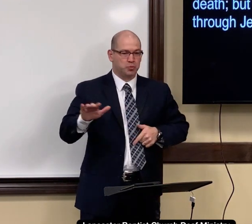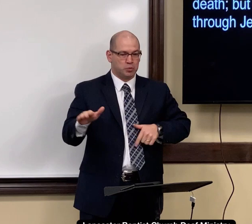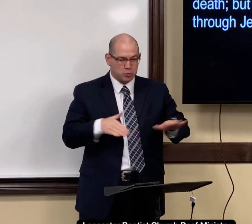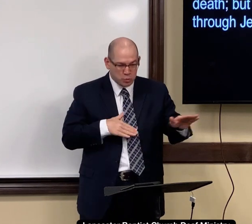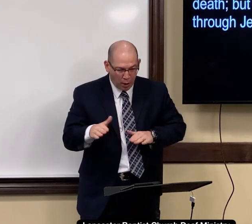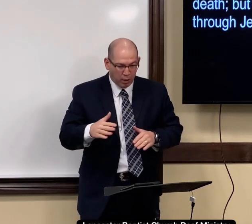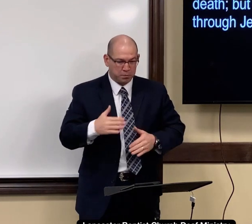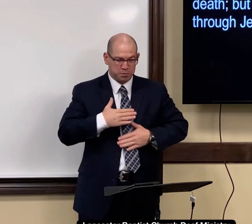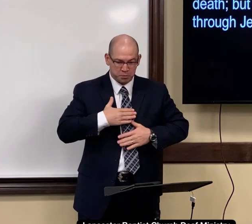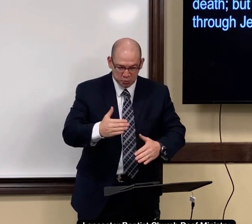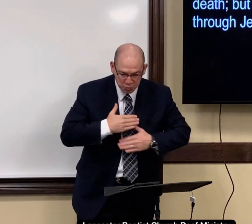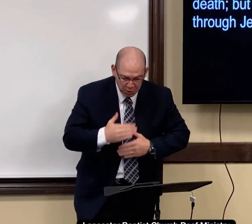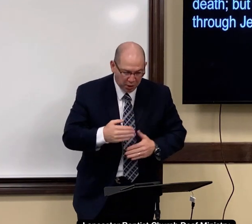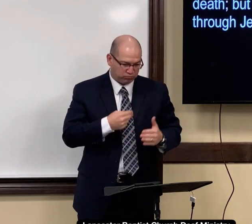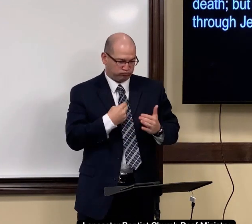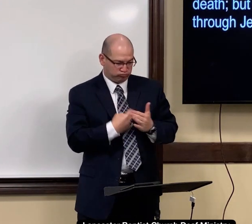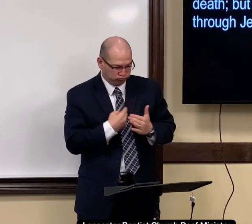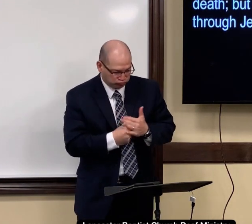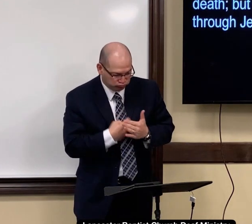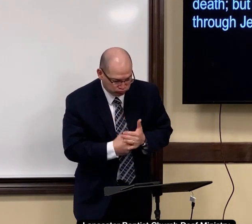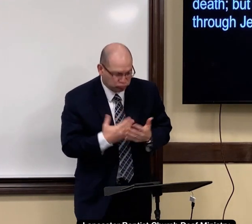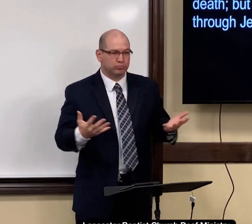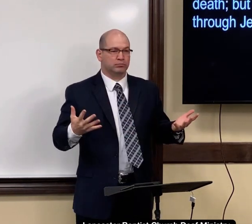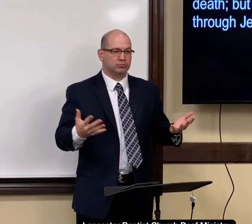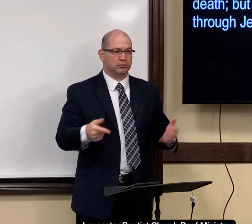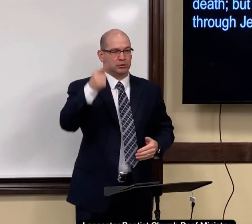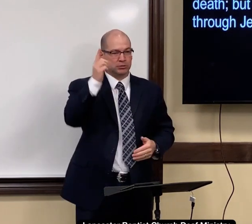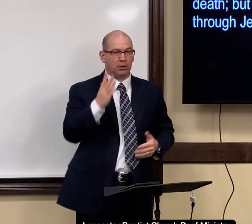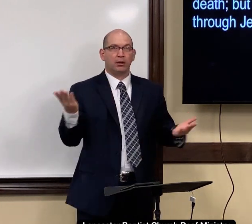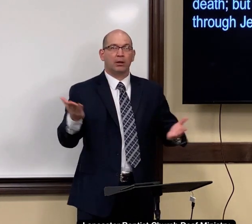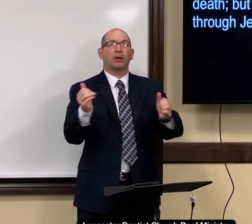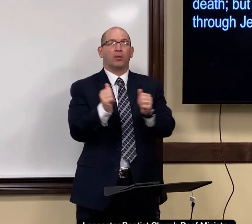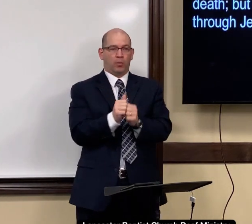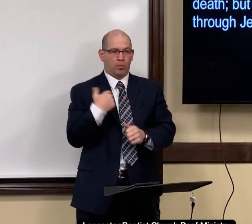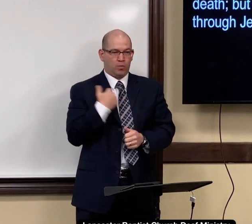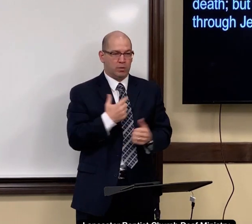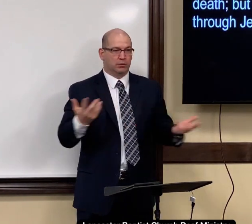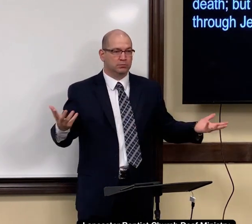So, right now. Here we are. Living. Breathing. Walking. Heart is beating.